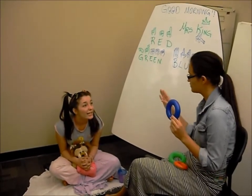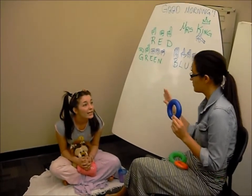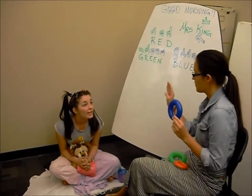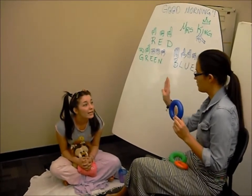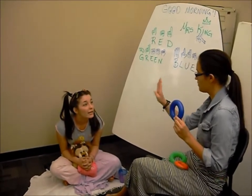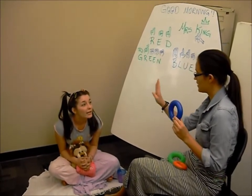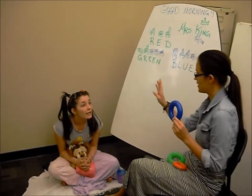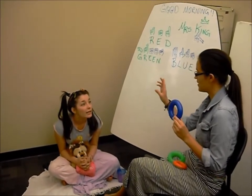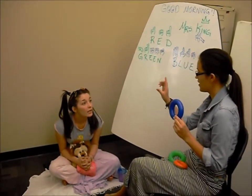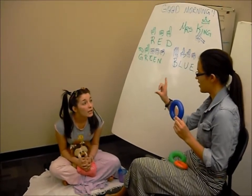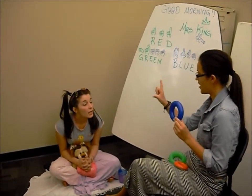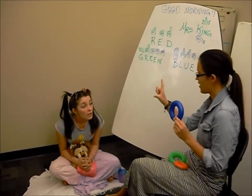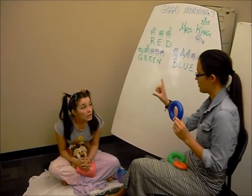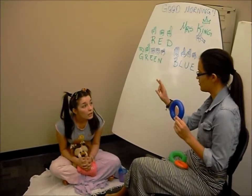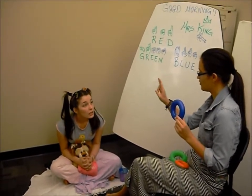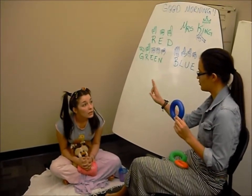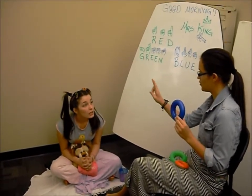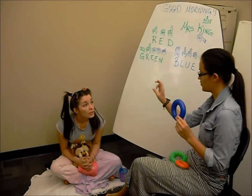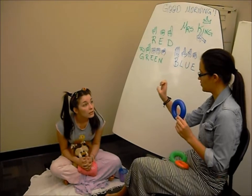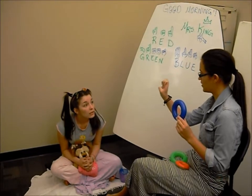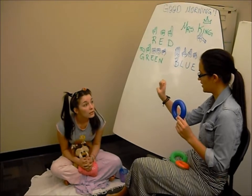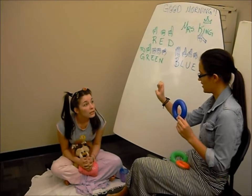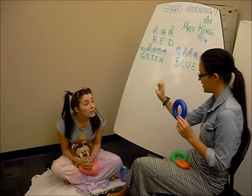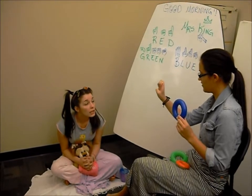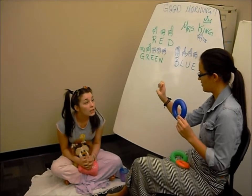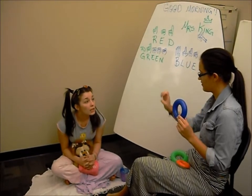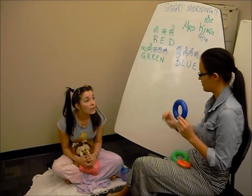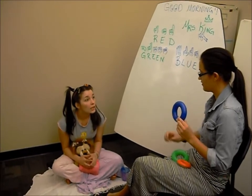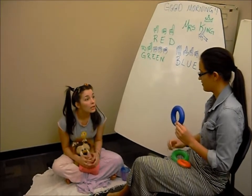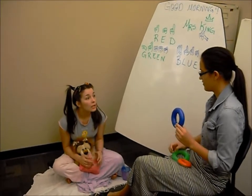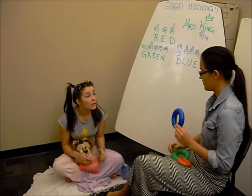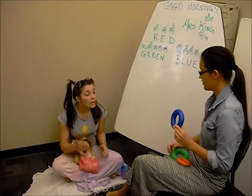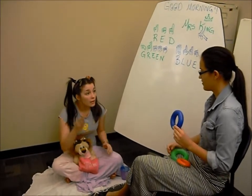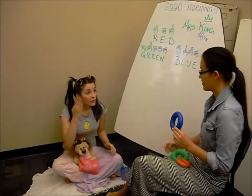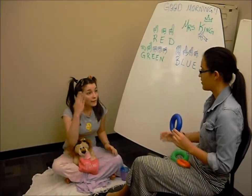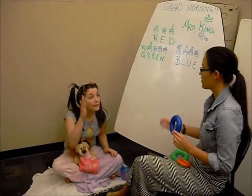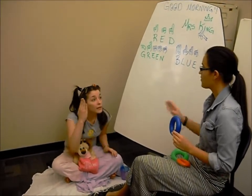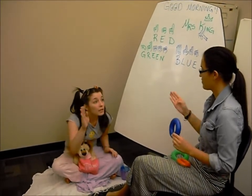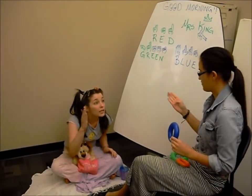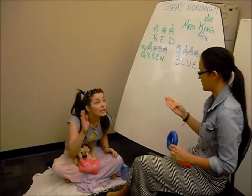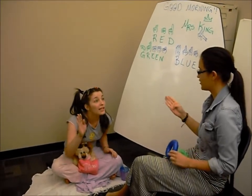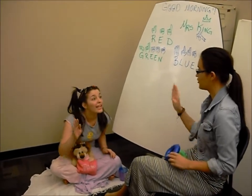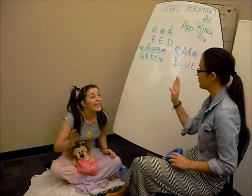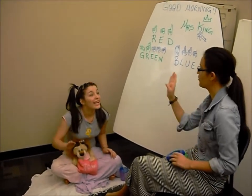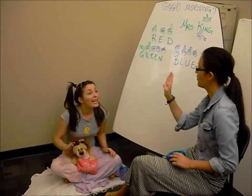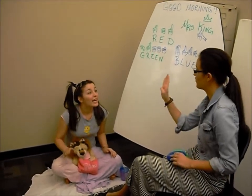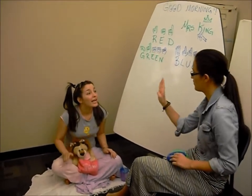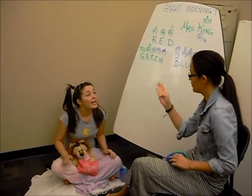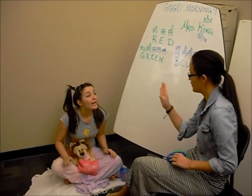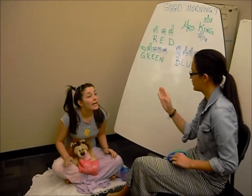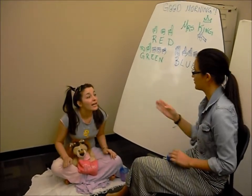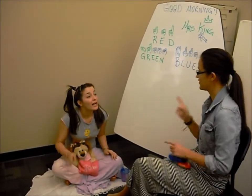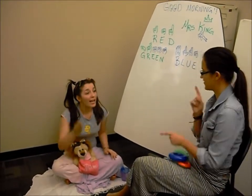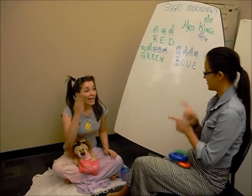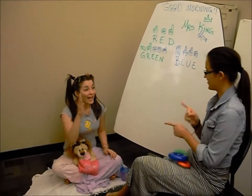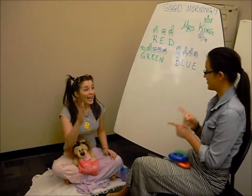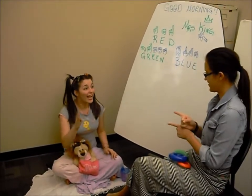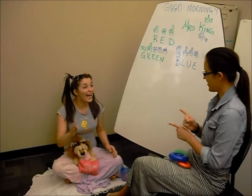Blue. L. U. E. Blue. Blue. Right.